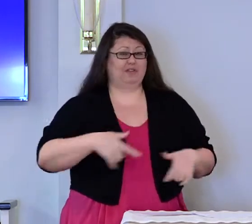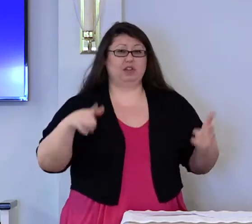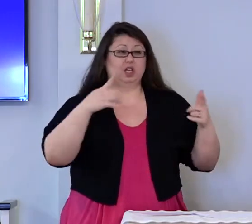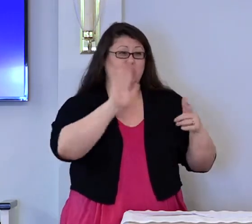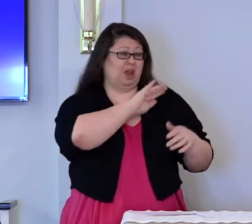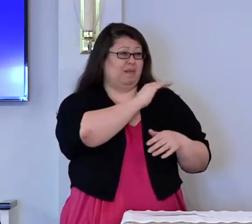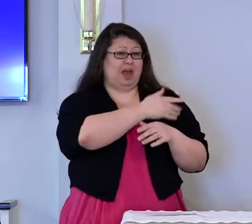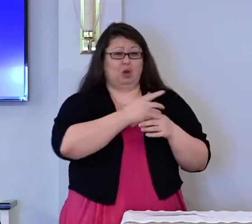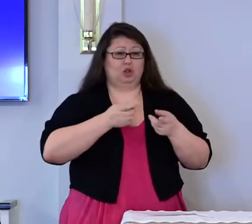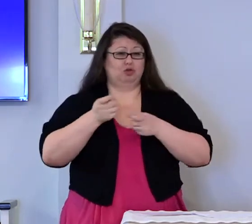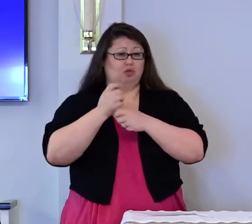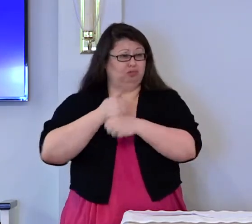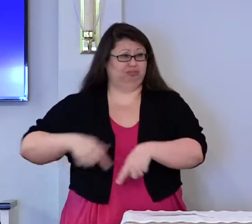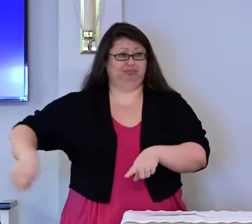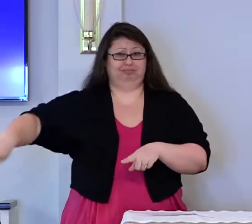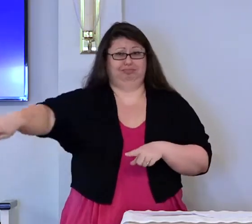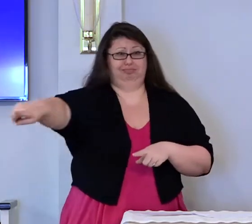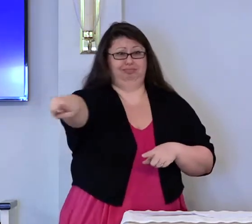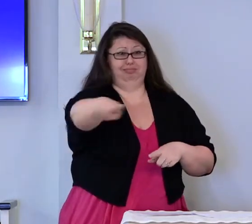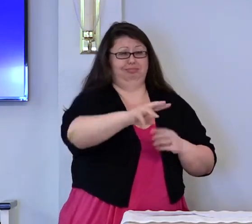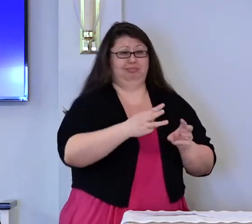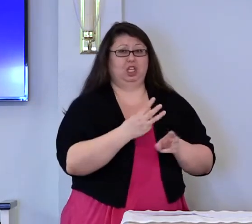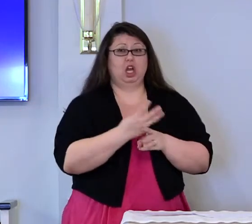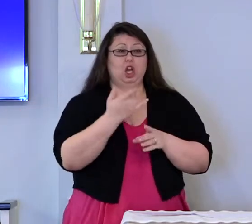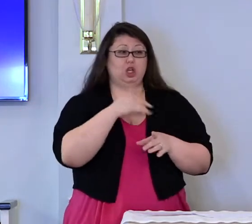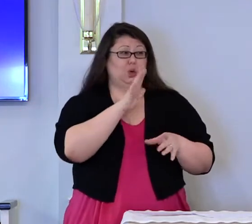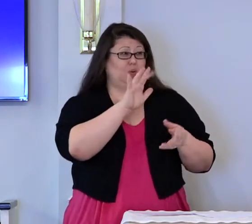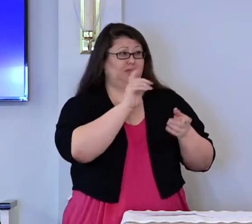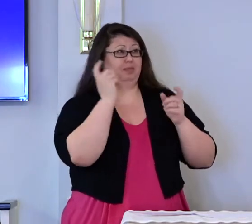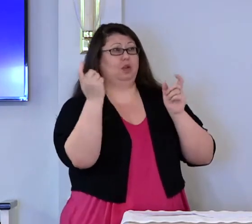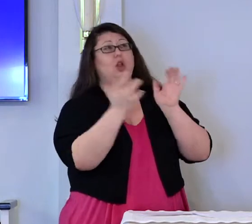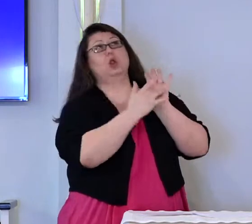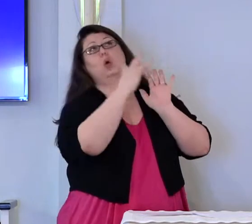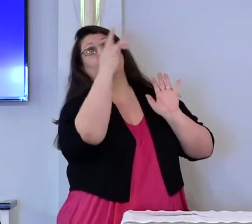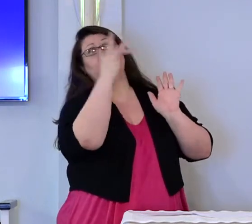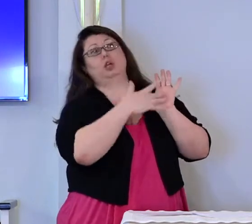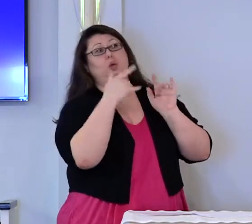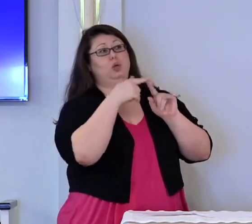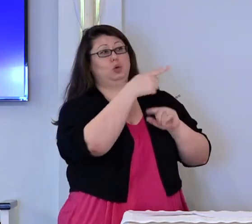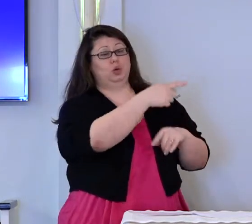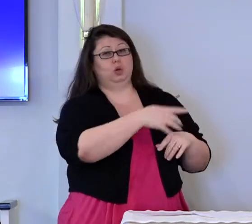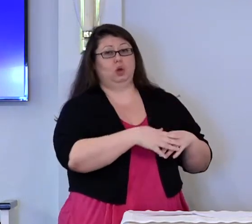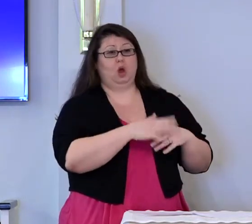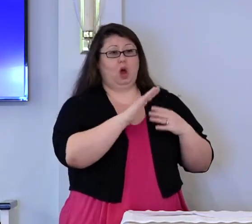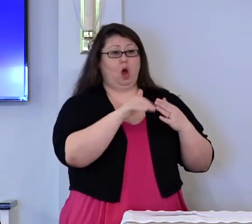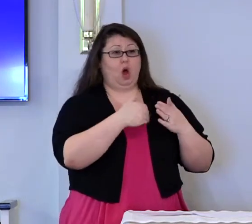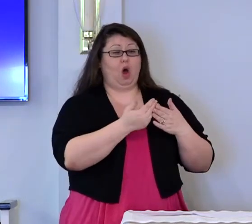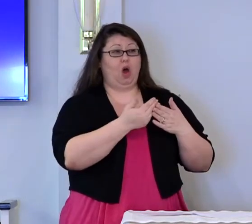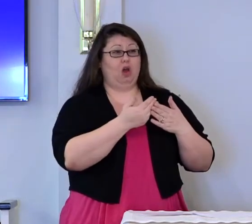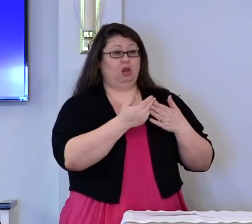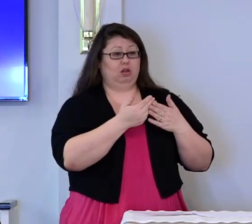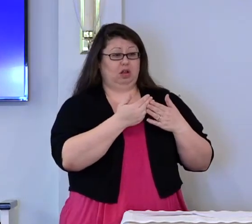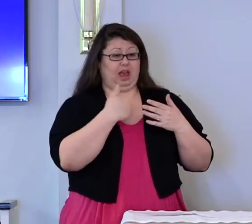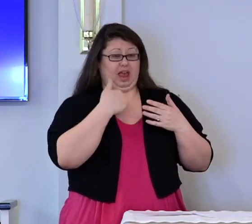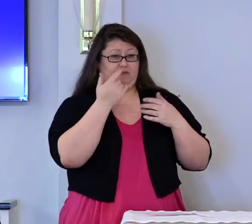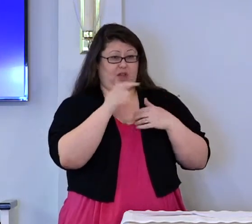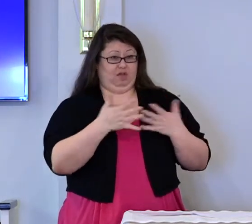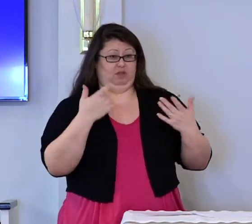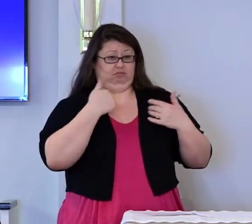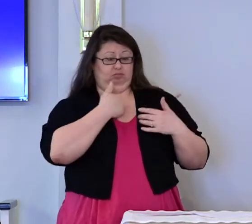have power over them and will get all the glory. It has all been given to me.